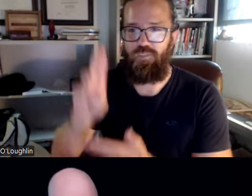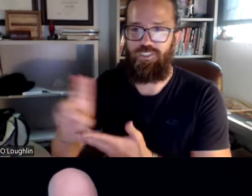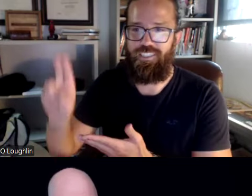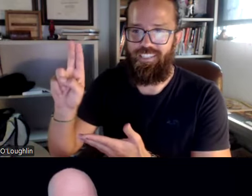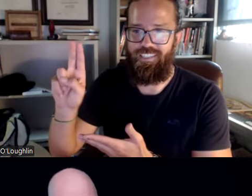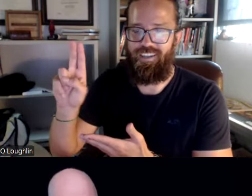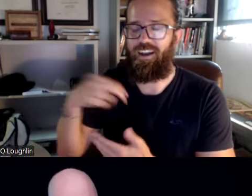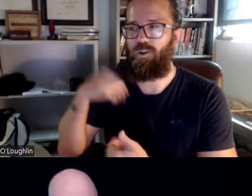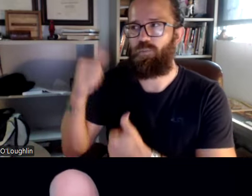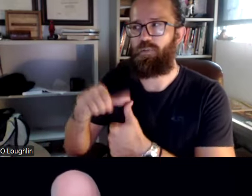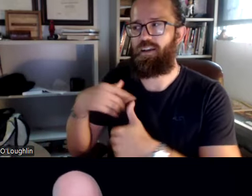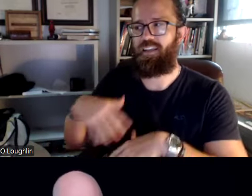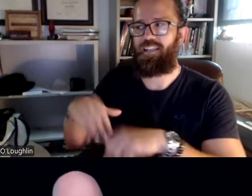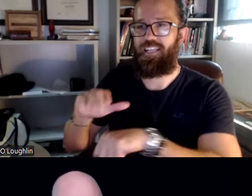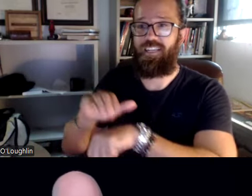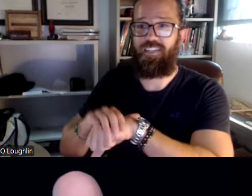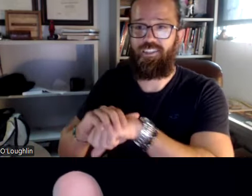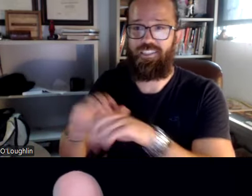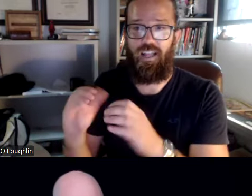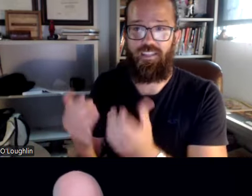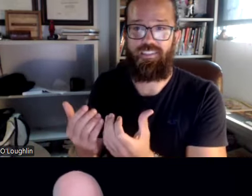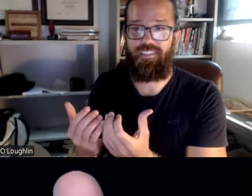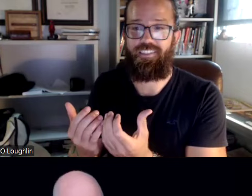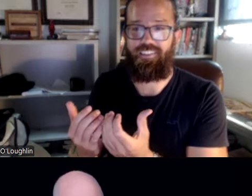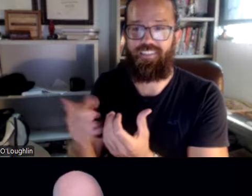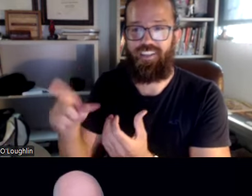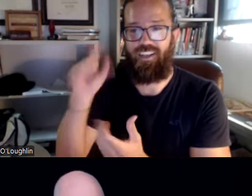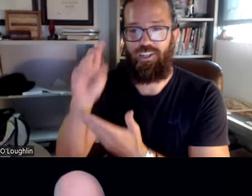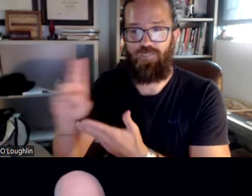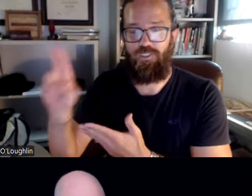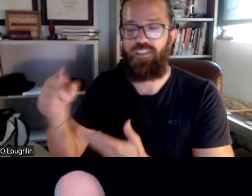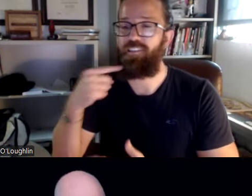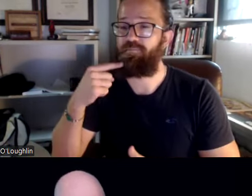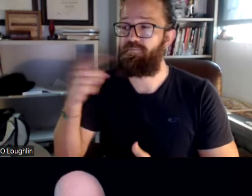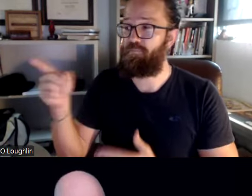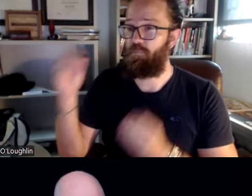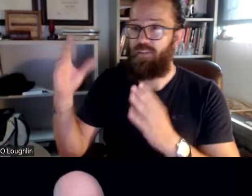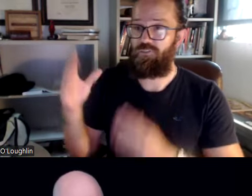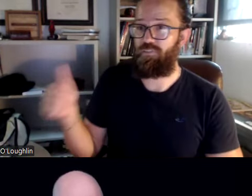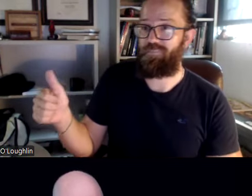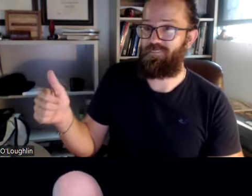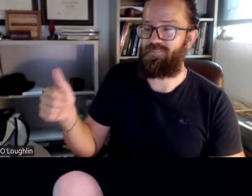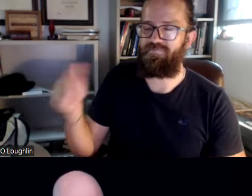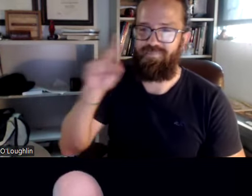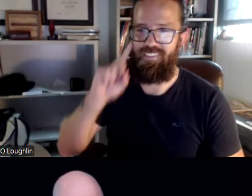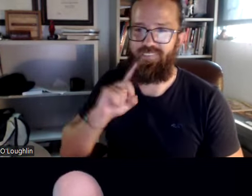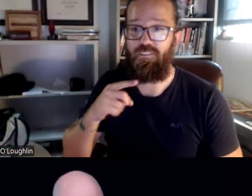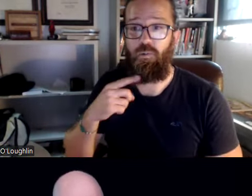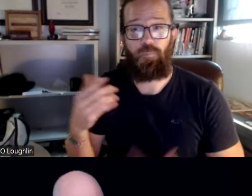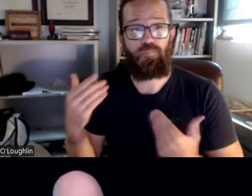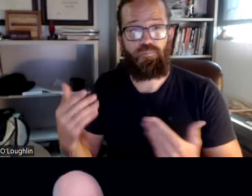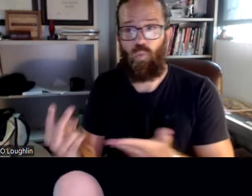and i learned that in gallaudet university and i remember when i took an english course or class there that the